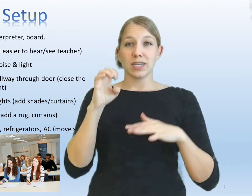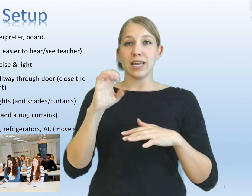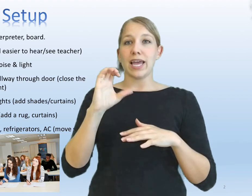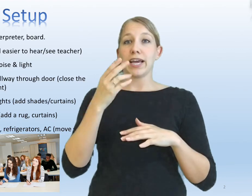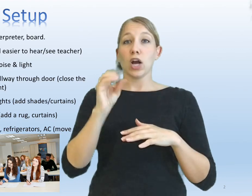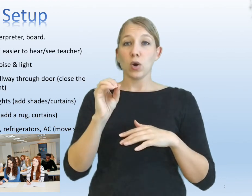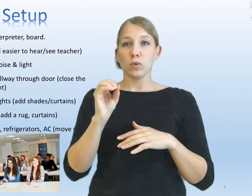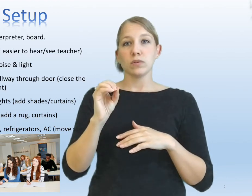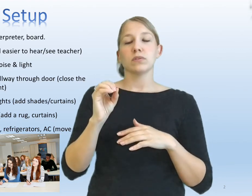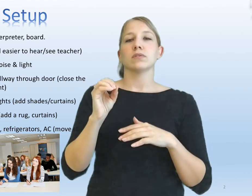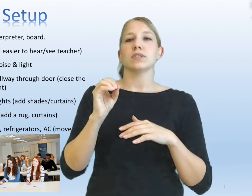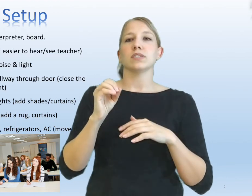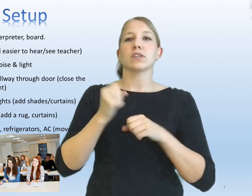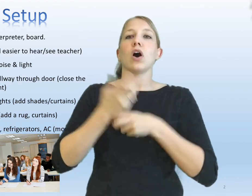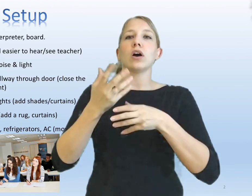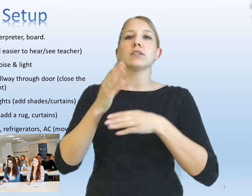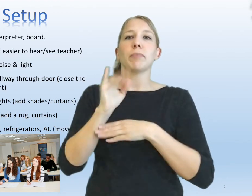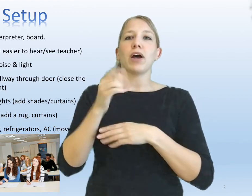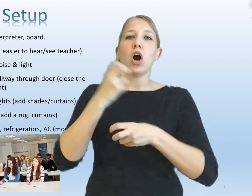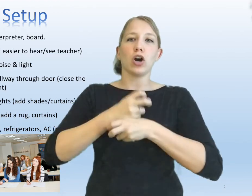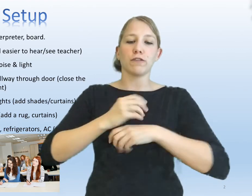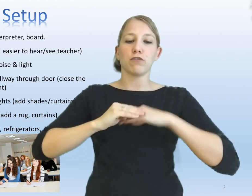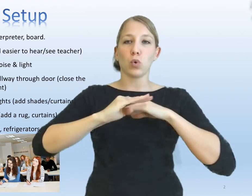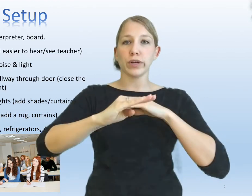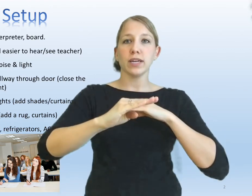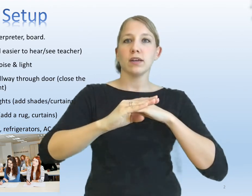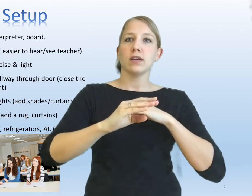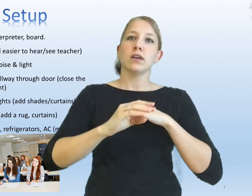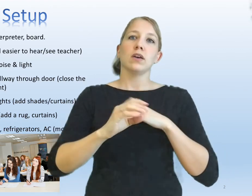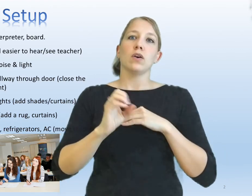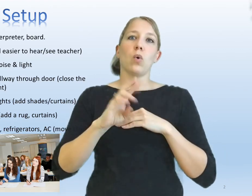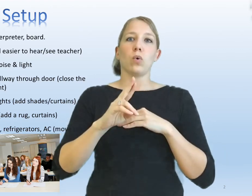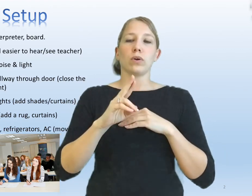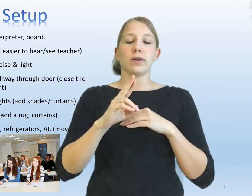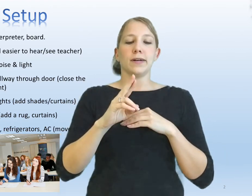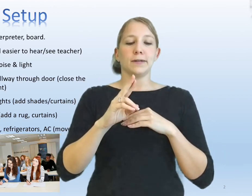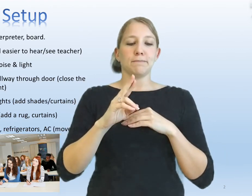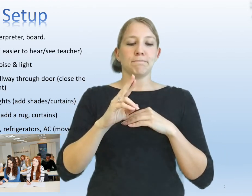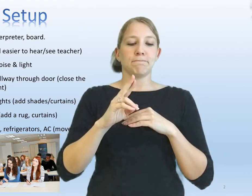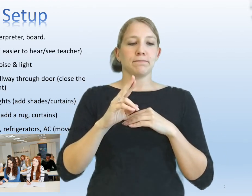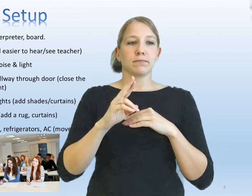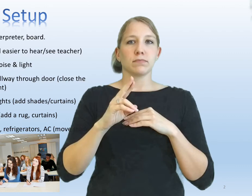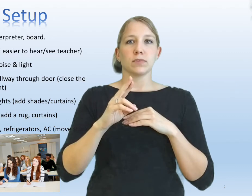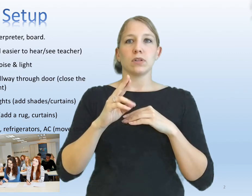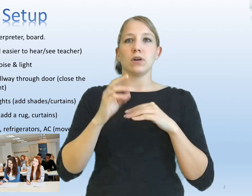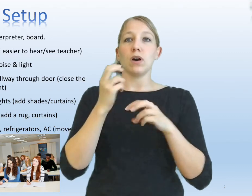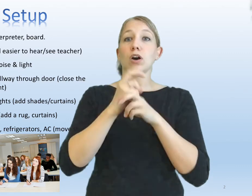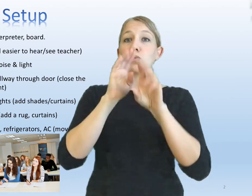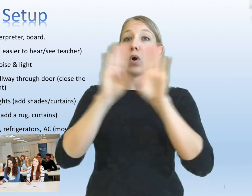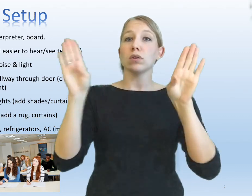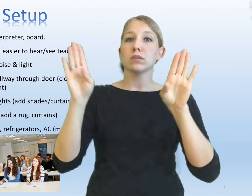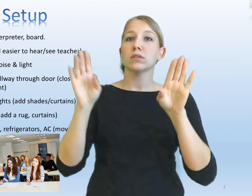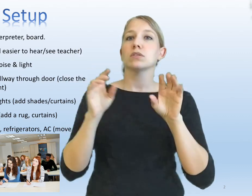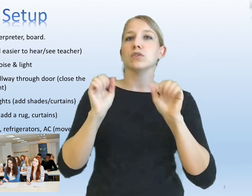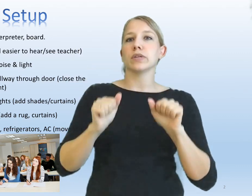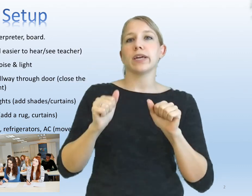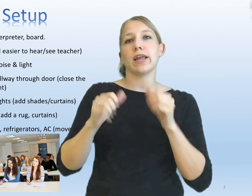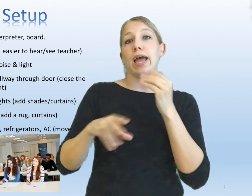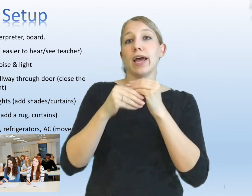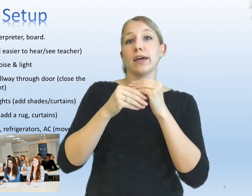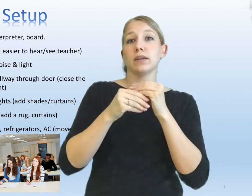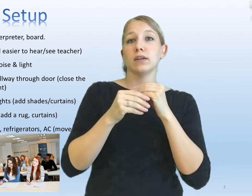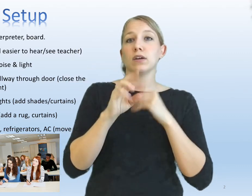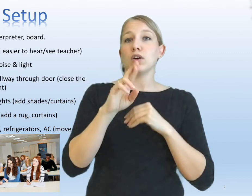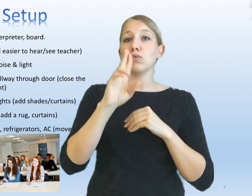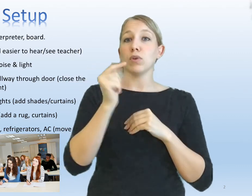noise and echo is caused by hard flooring or hard walls. So you